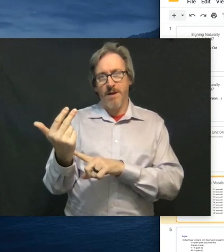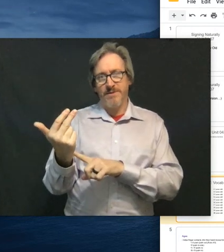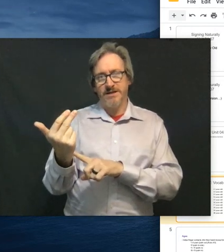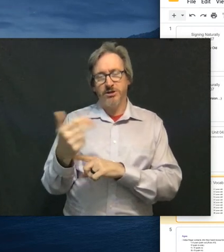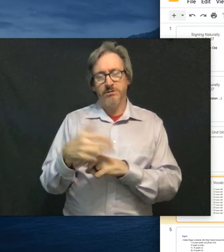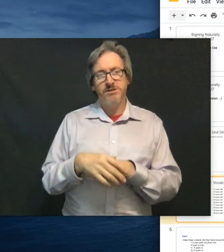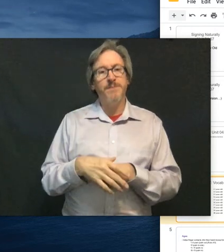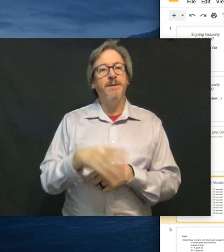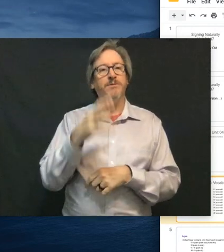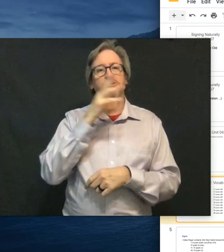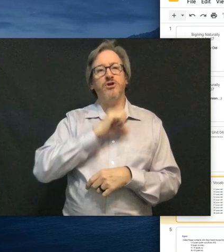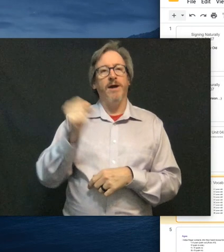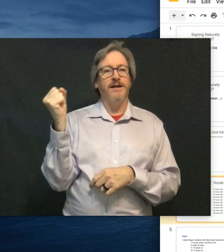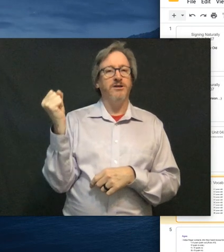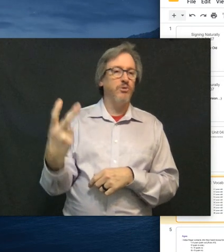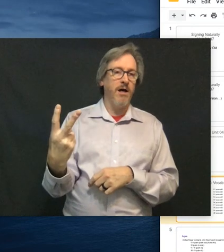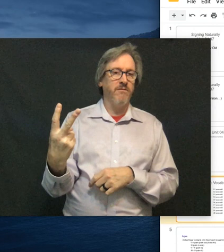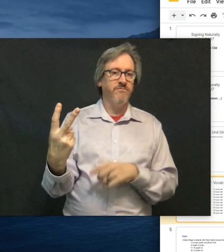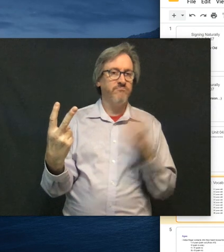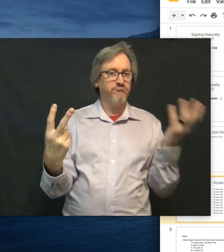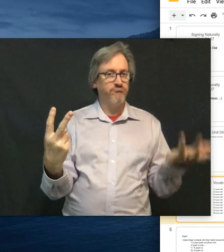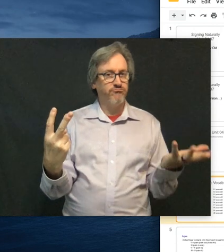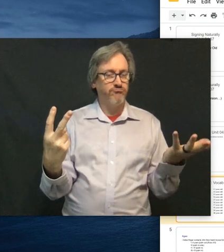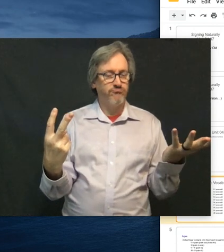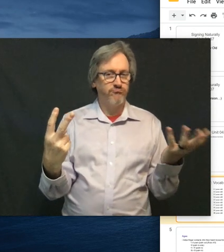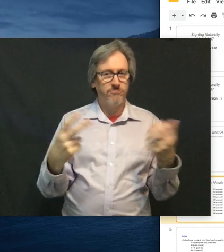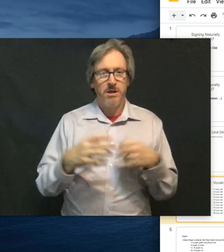little bit of a repetition. Some people just go age twelve.